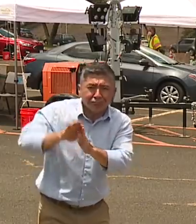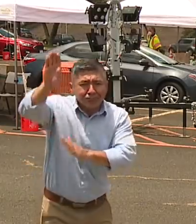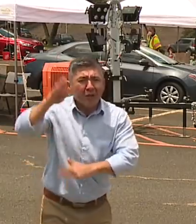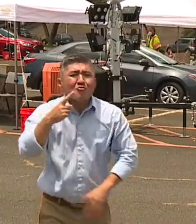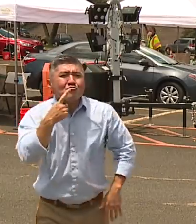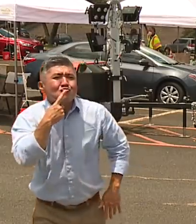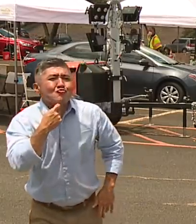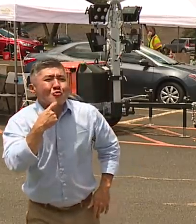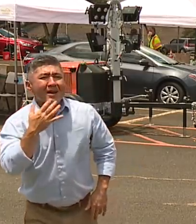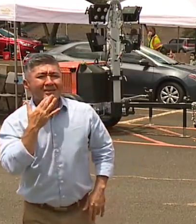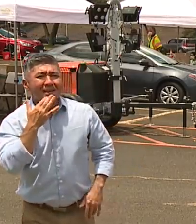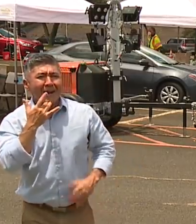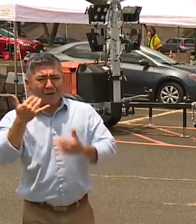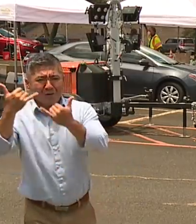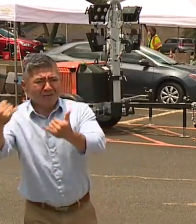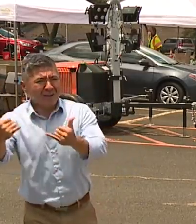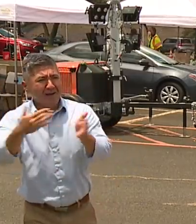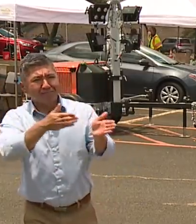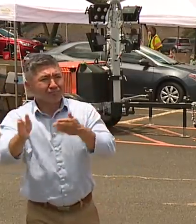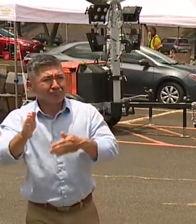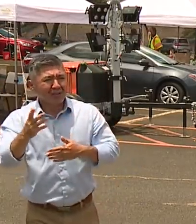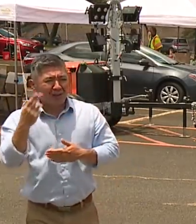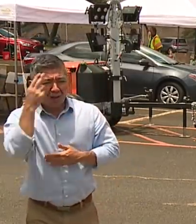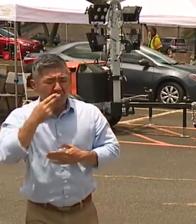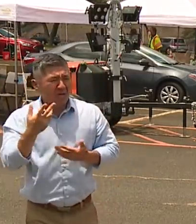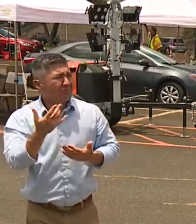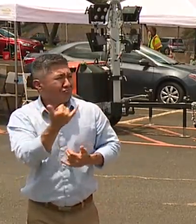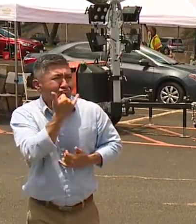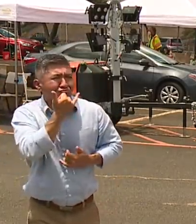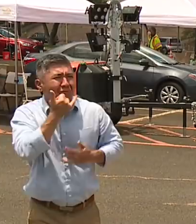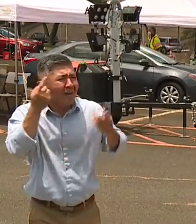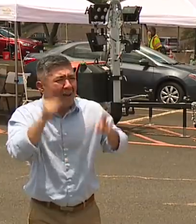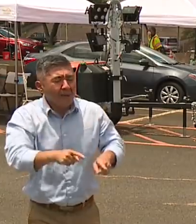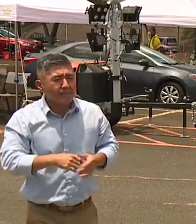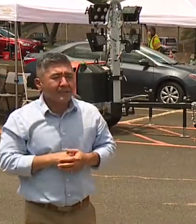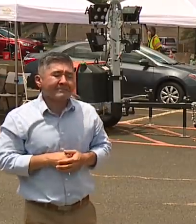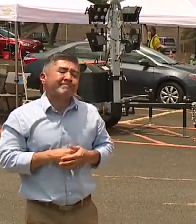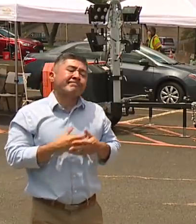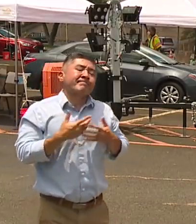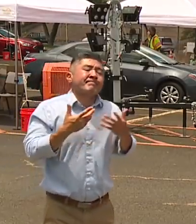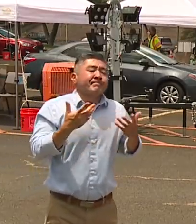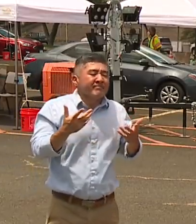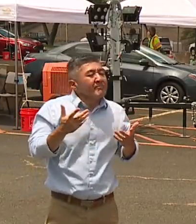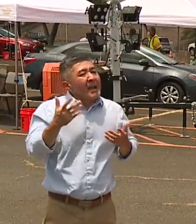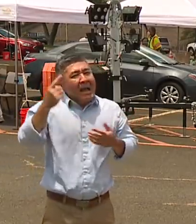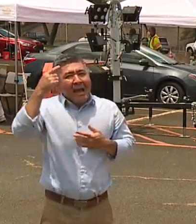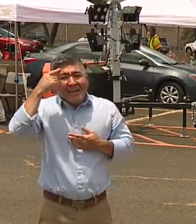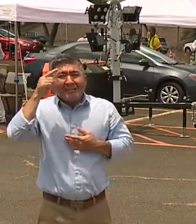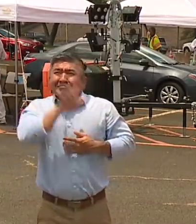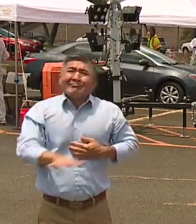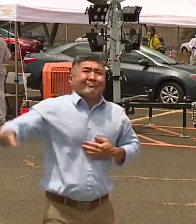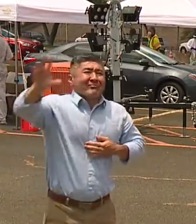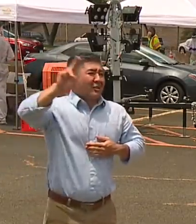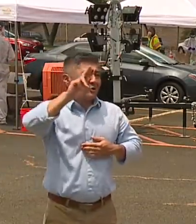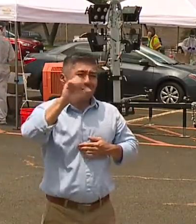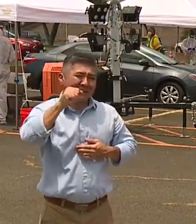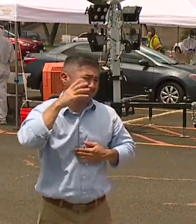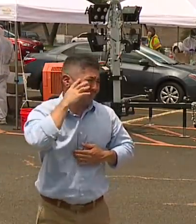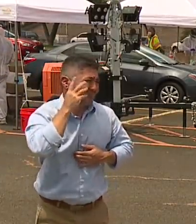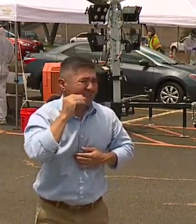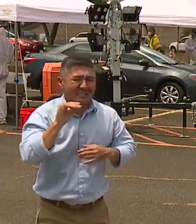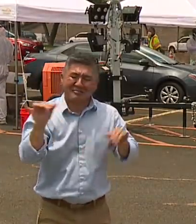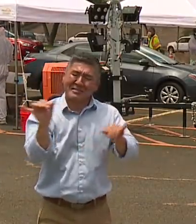I think that it's a challenge that everyone across the nation is dealing with. This virus